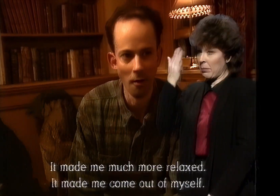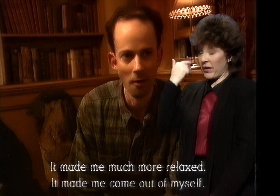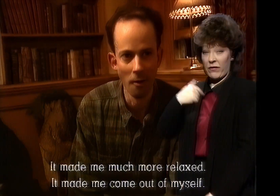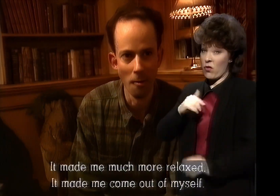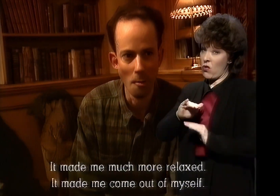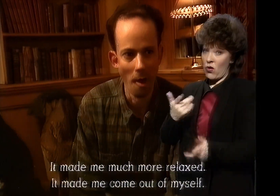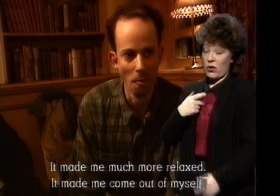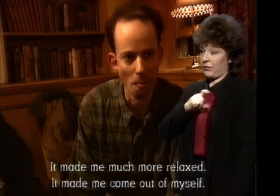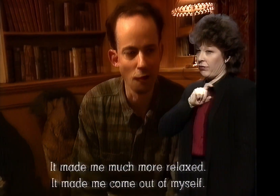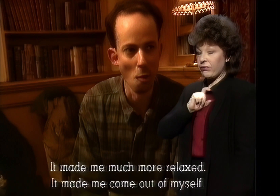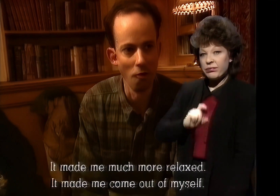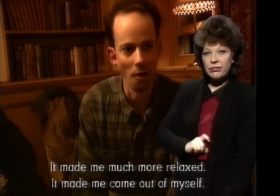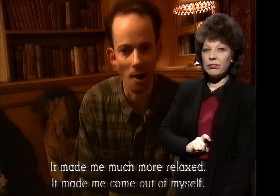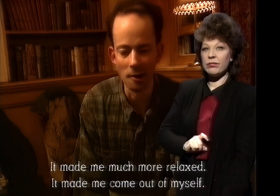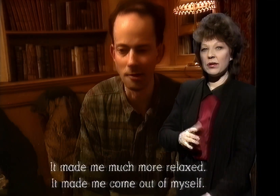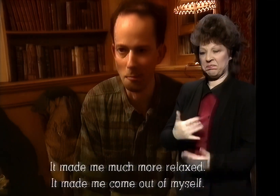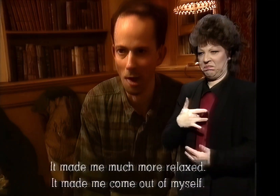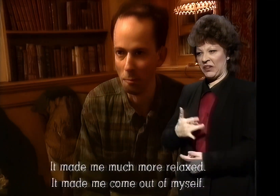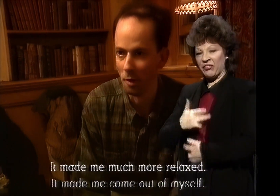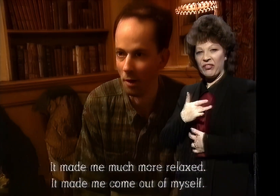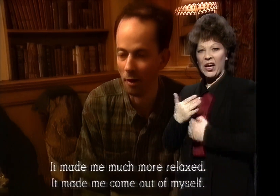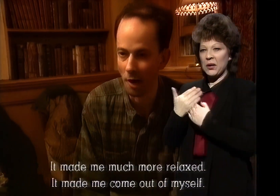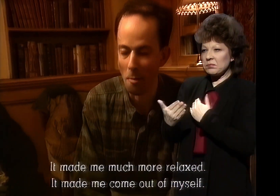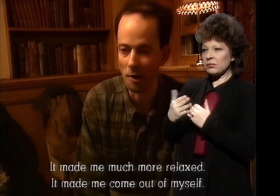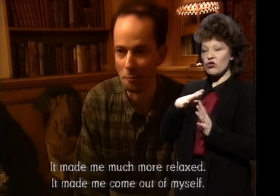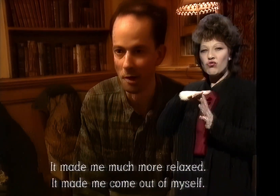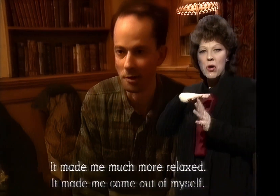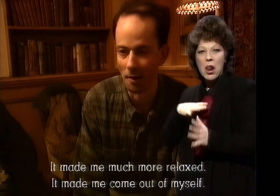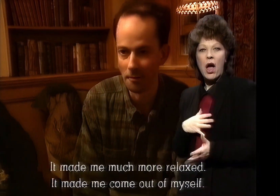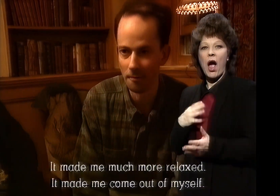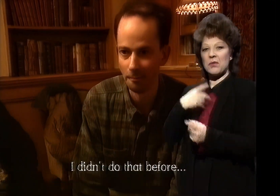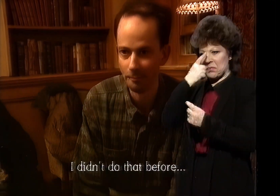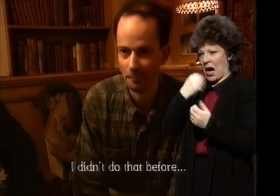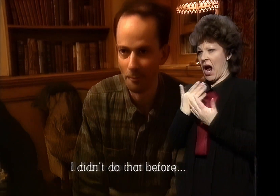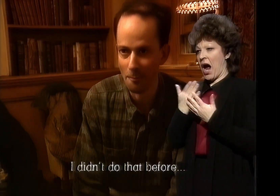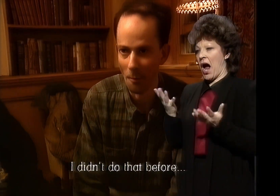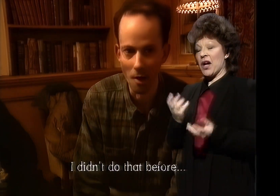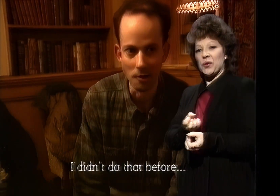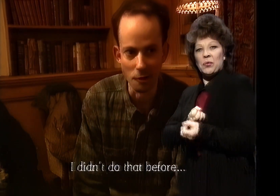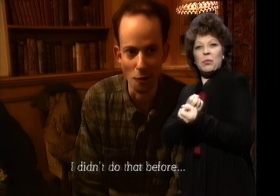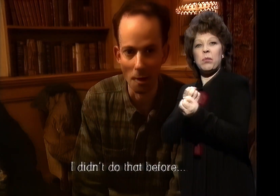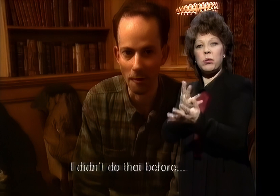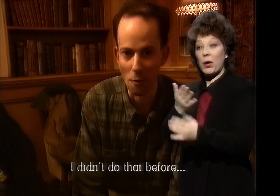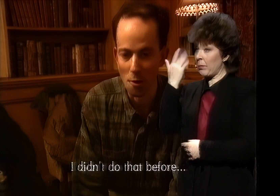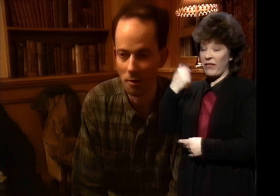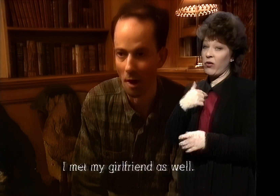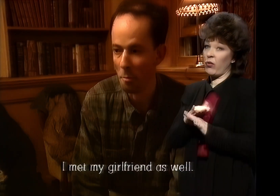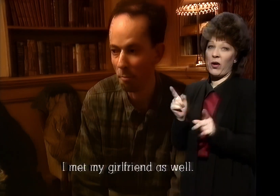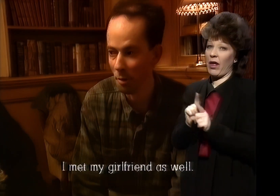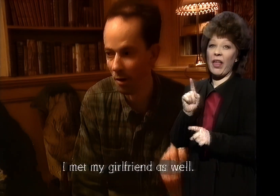It made me much more relaxed. It made me come out of myself. I didn't do that before. I met my